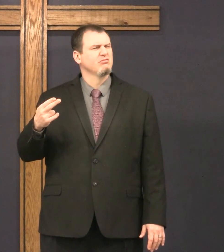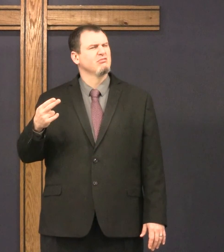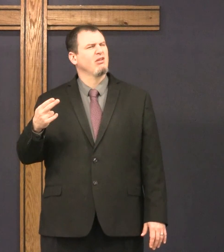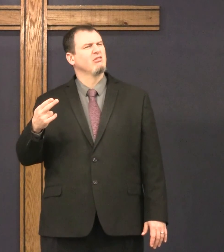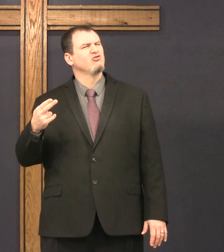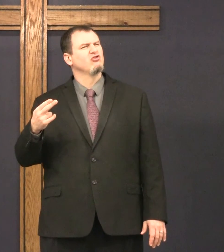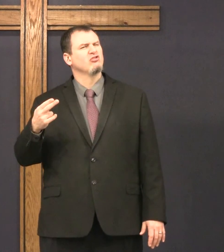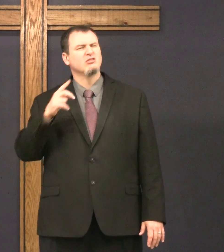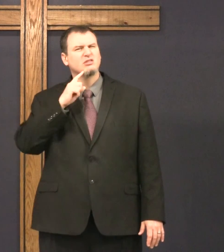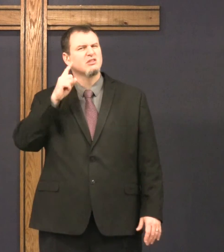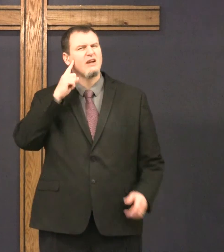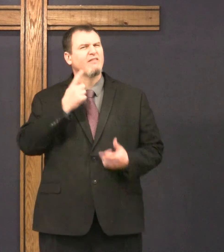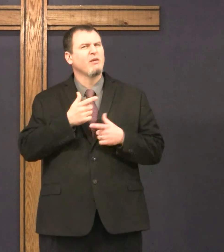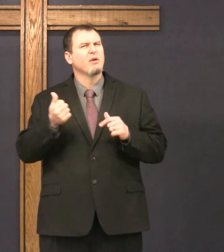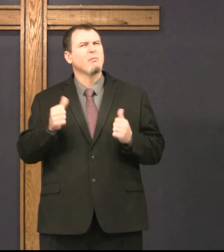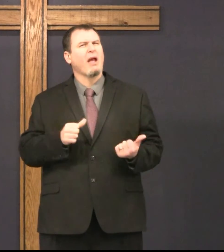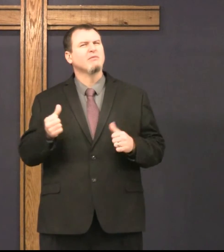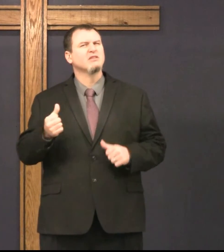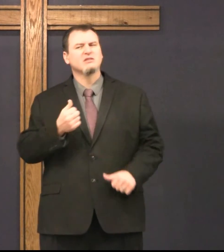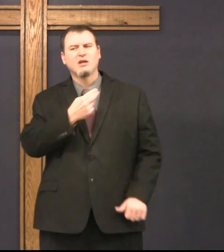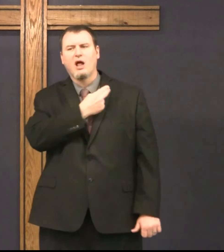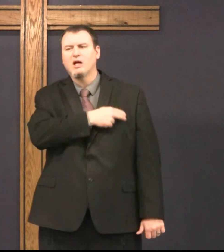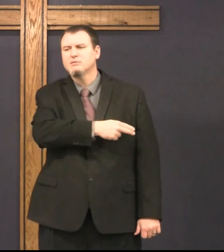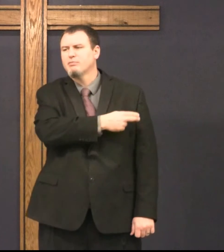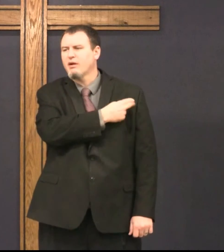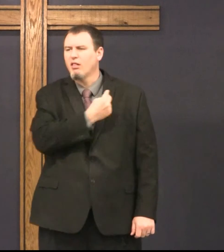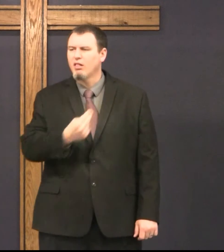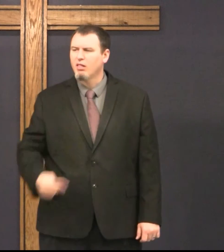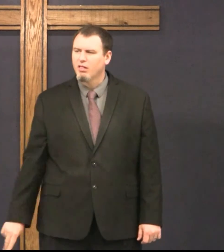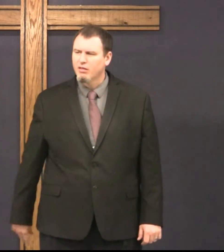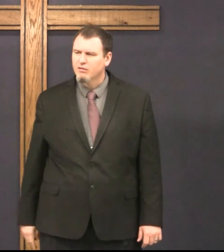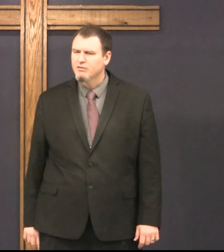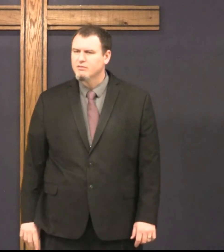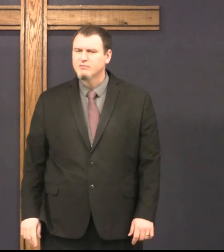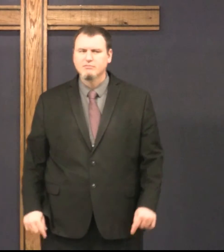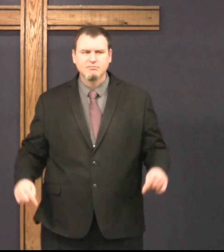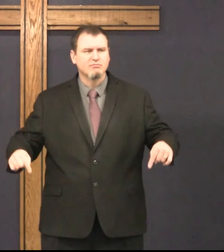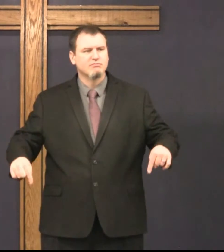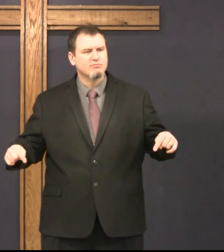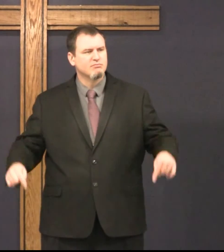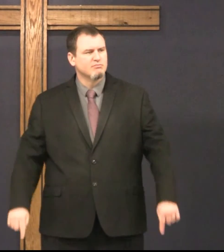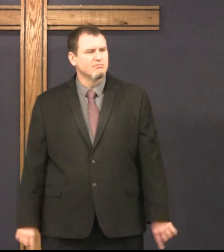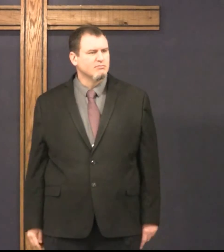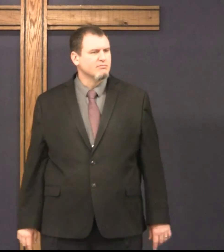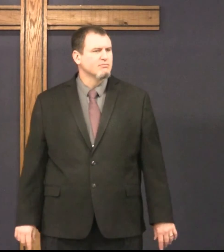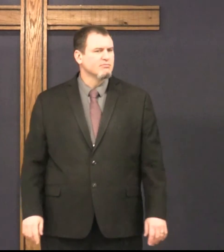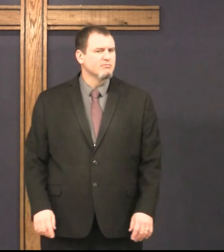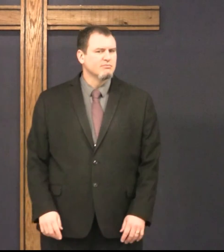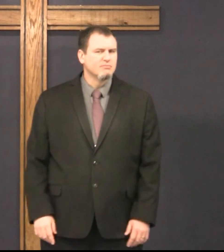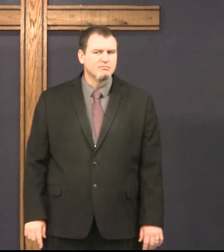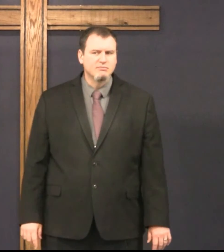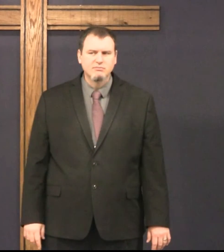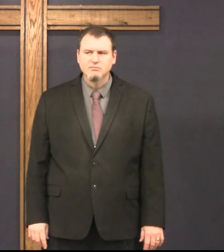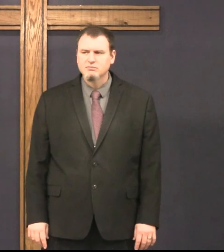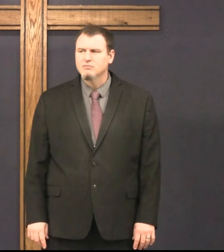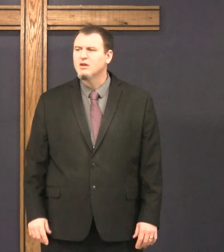We should call it Gentility, Baptist, Baptist, Baptist, Church, the